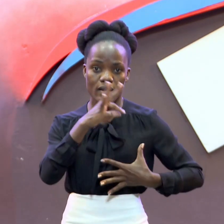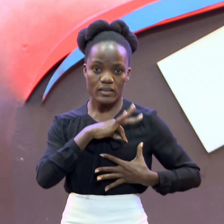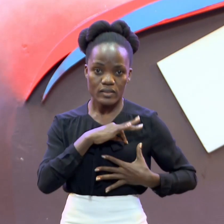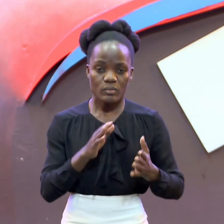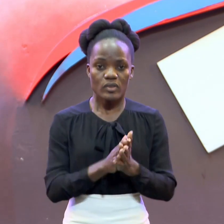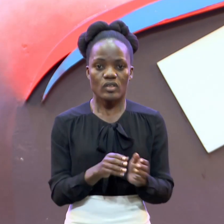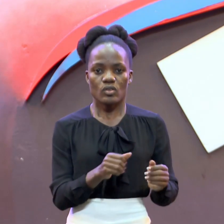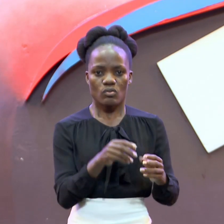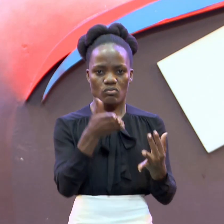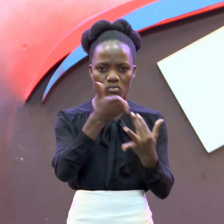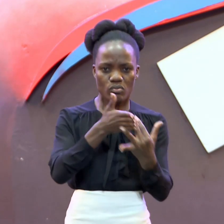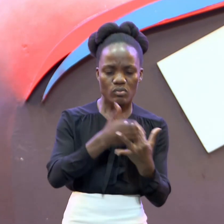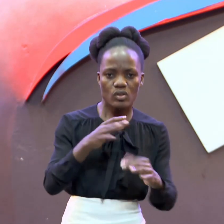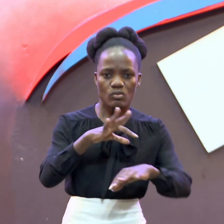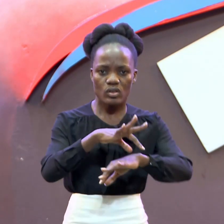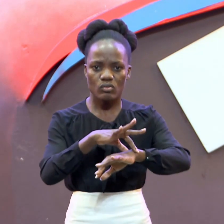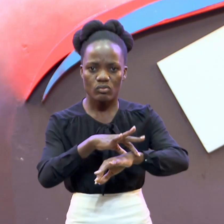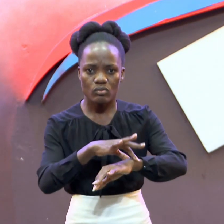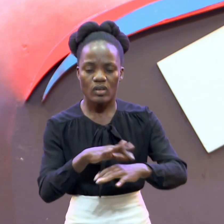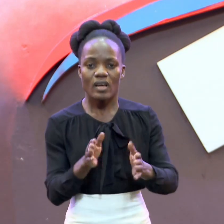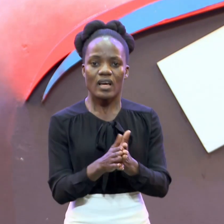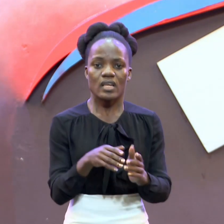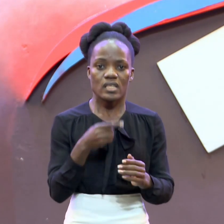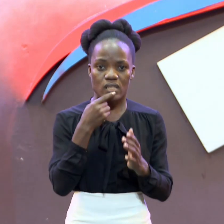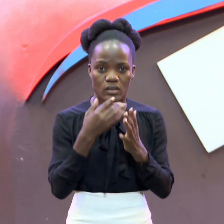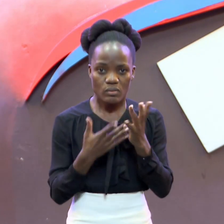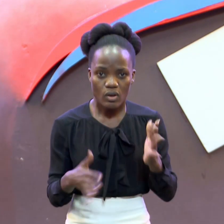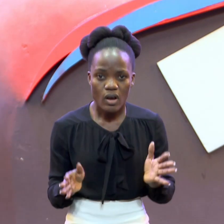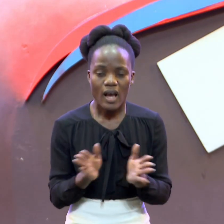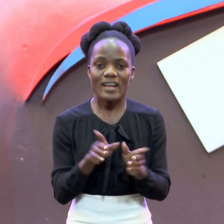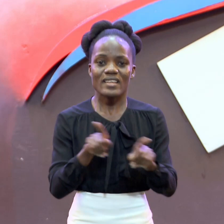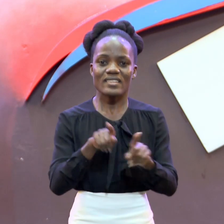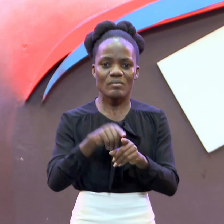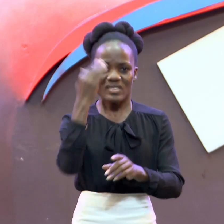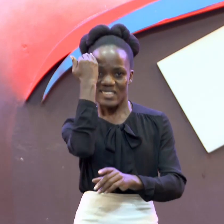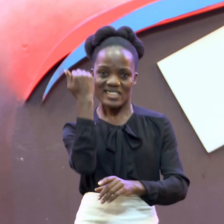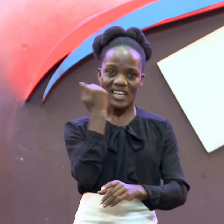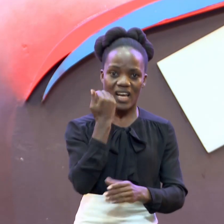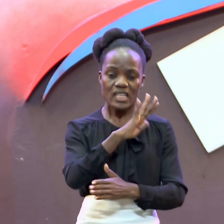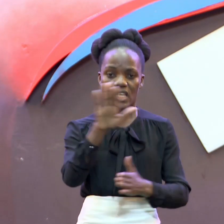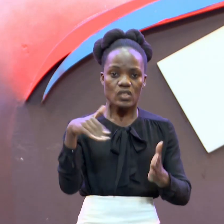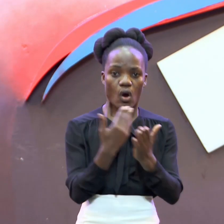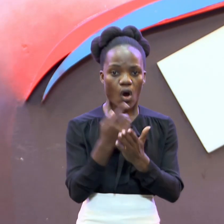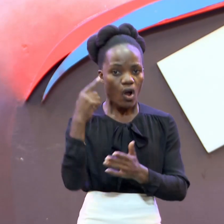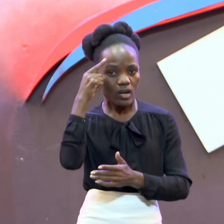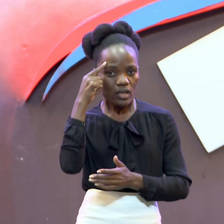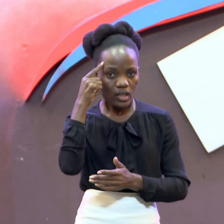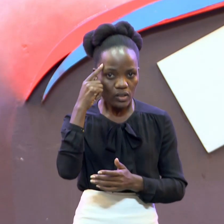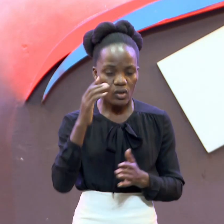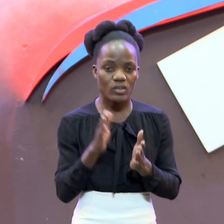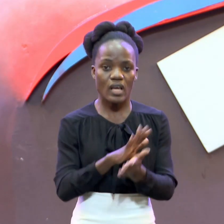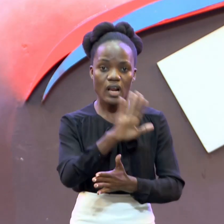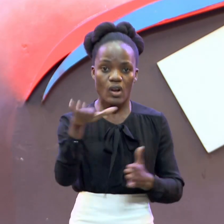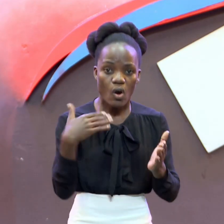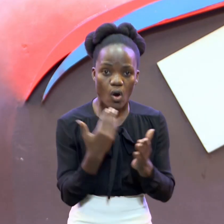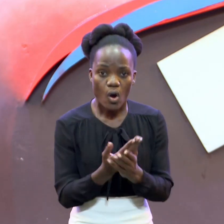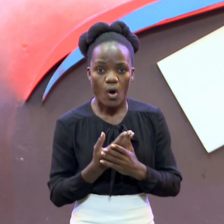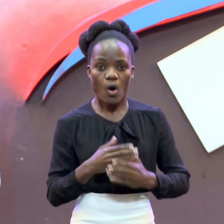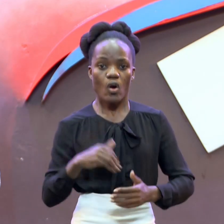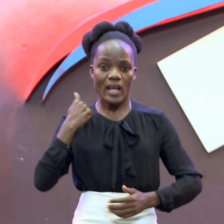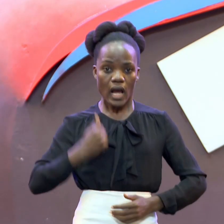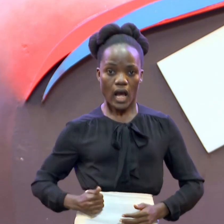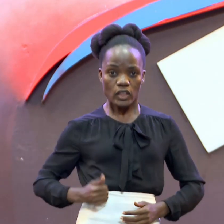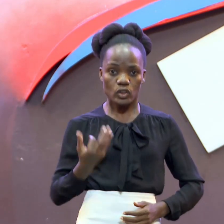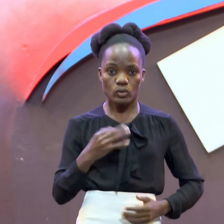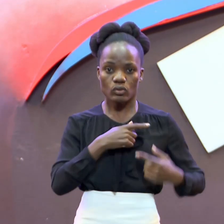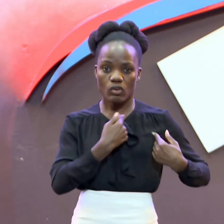And marrow It judges The thoughts And attitudes Of the heart So